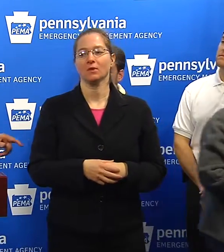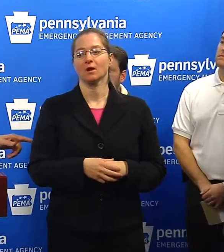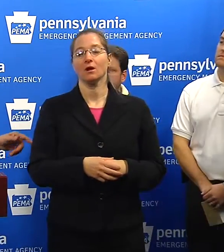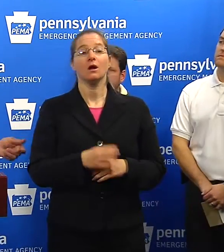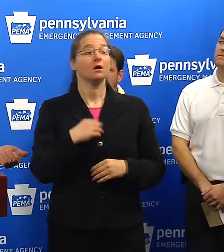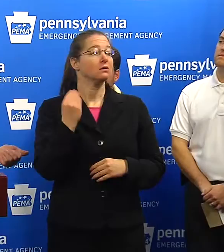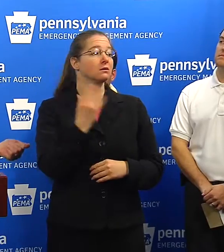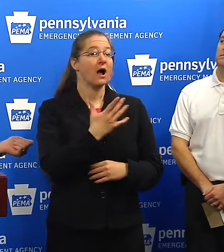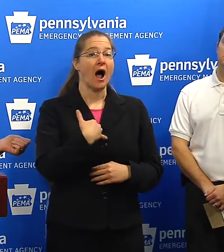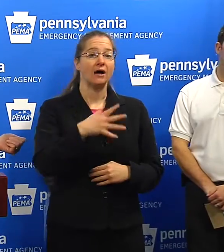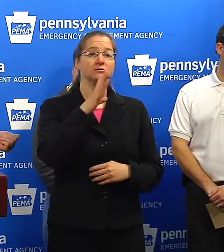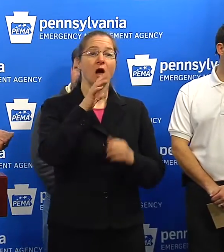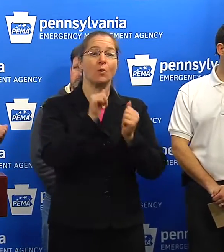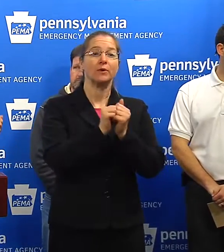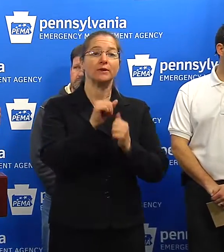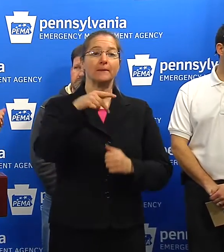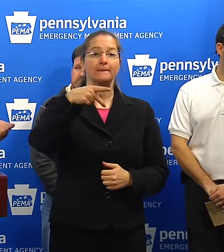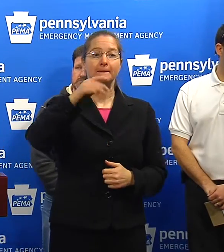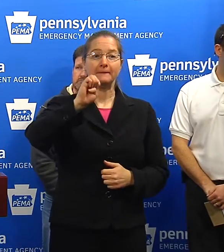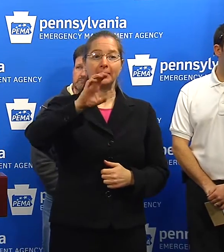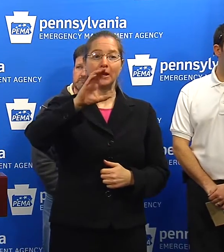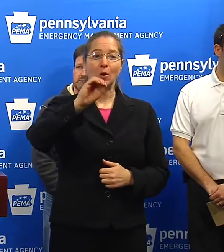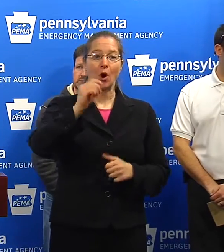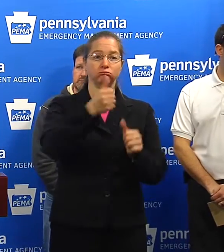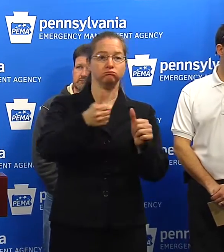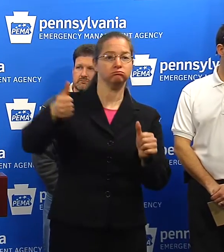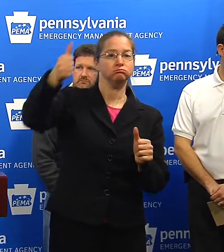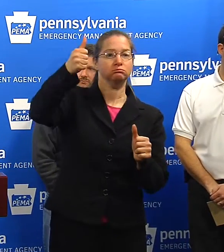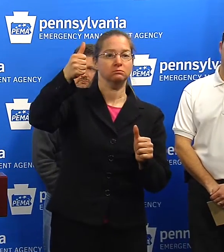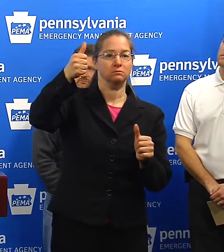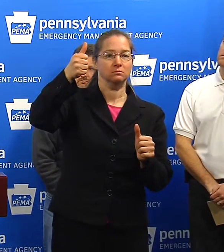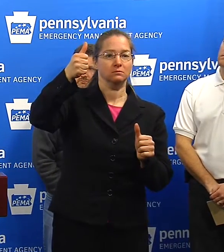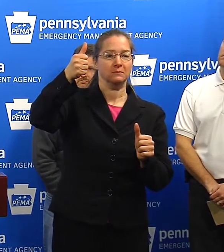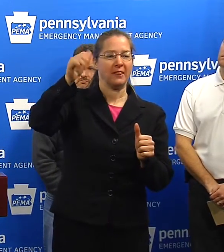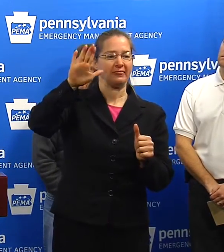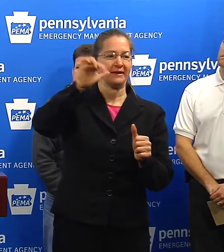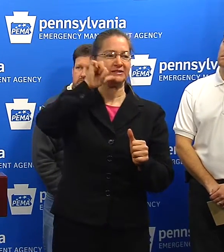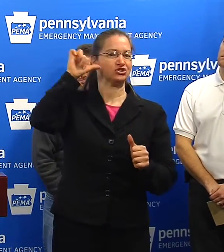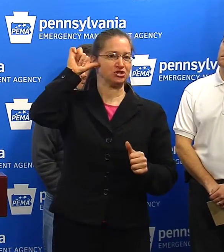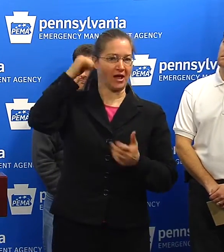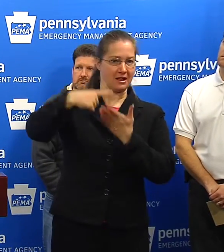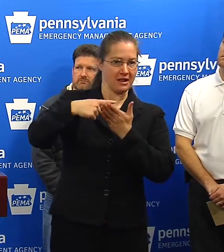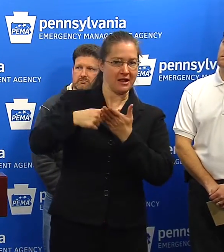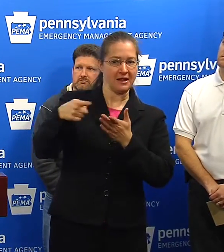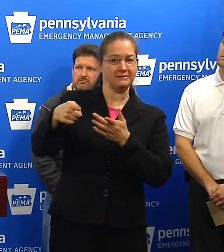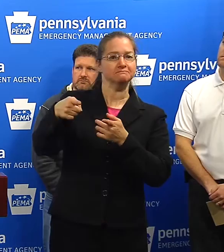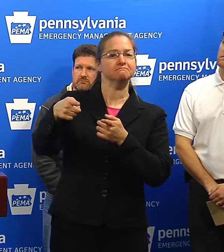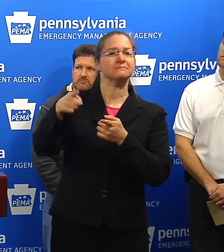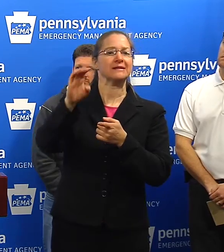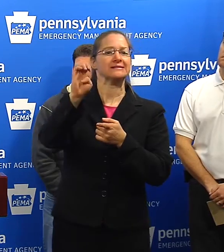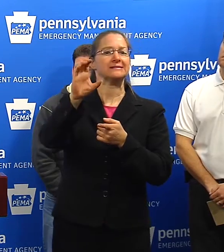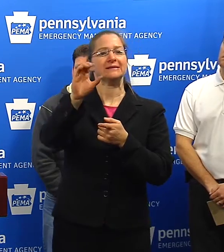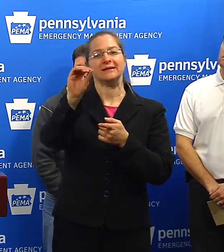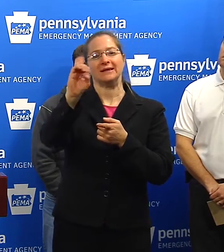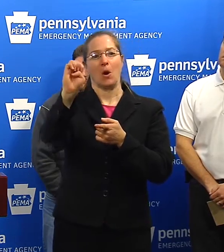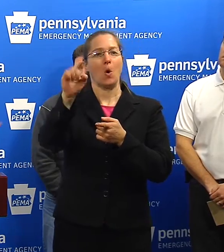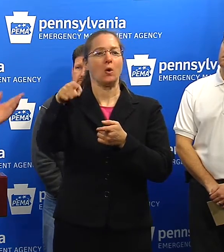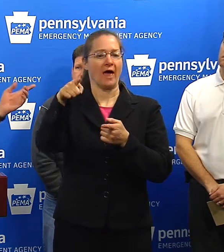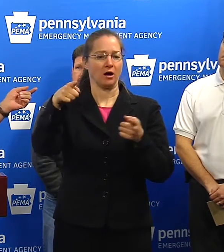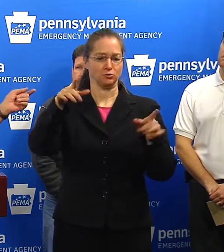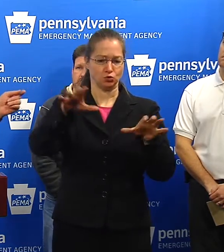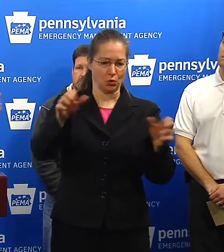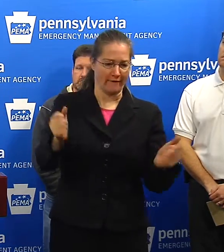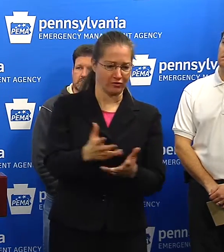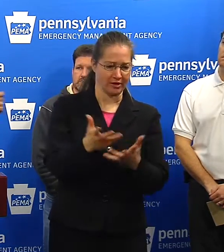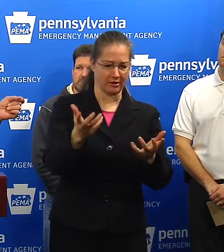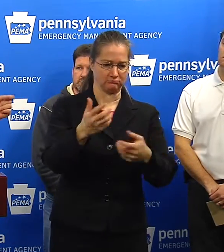spoke with the CEO of PICO yesterday, and he was doing everything he could to make sure they were prepared.